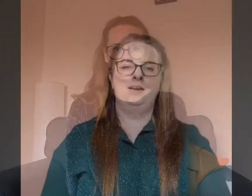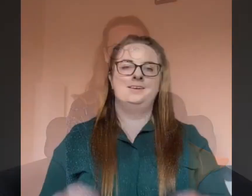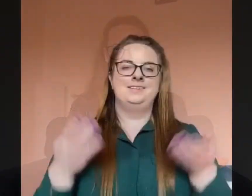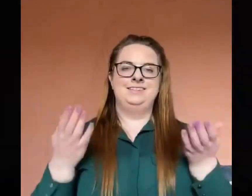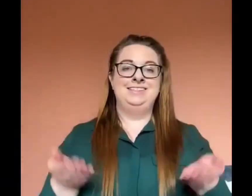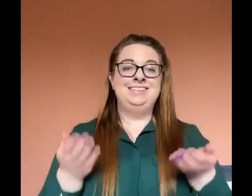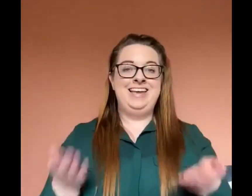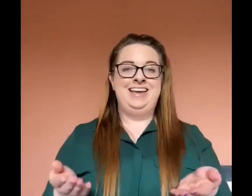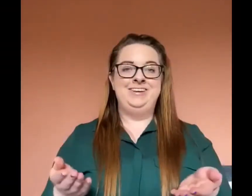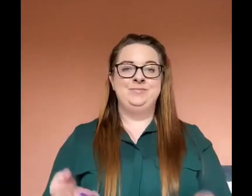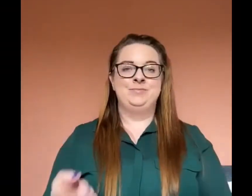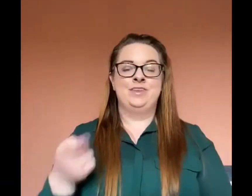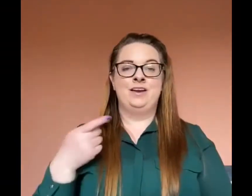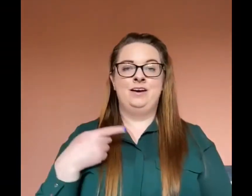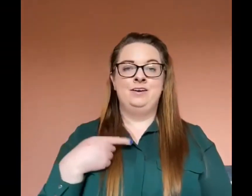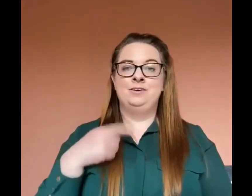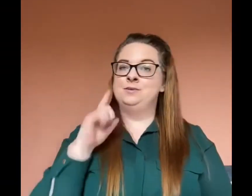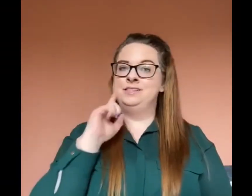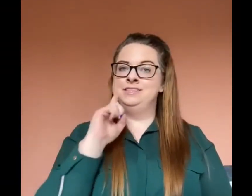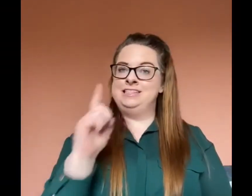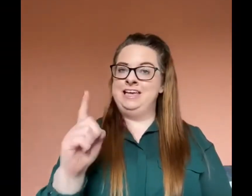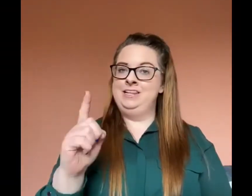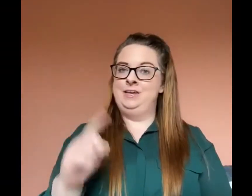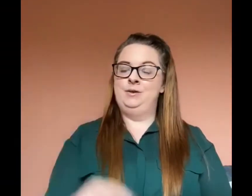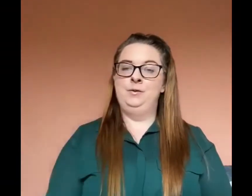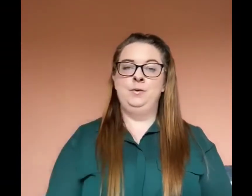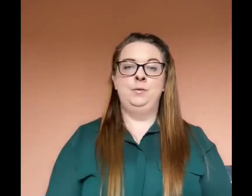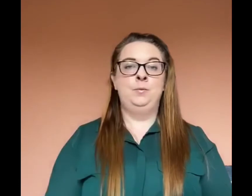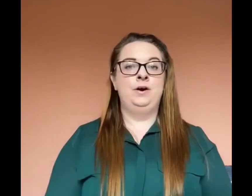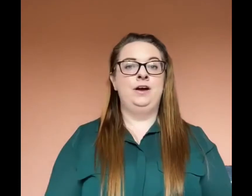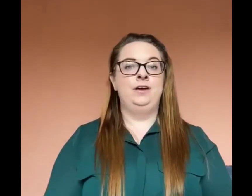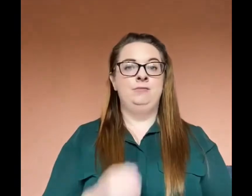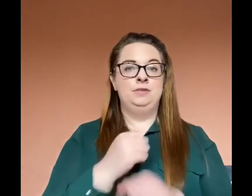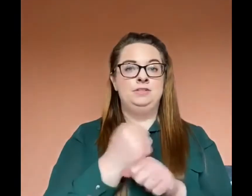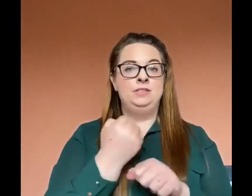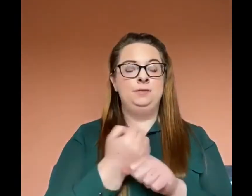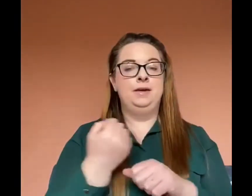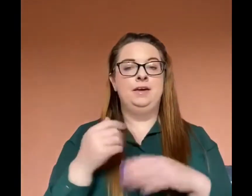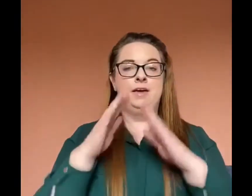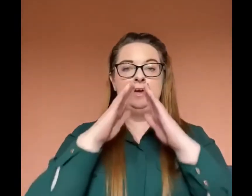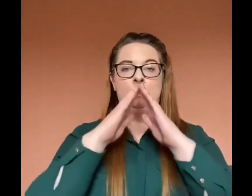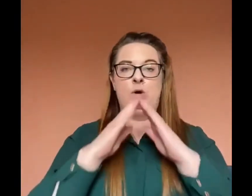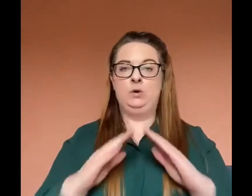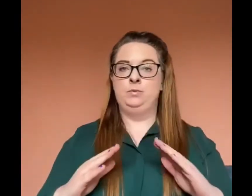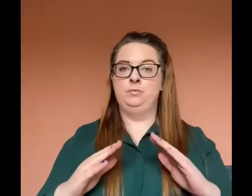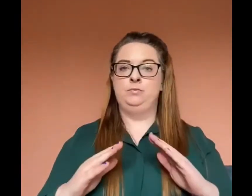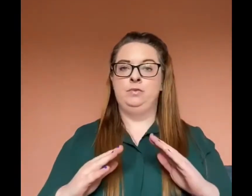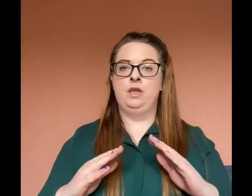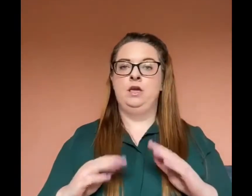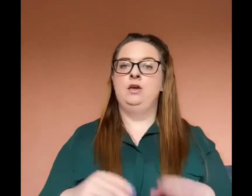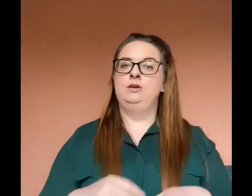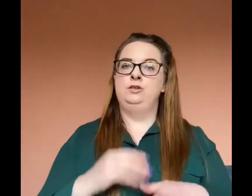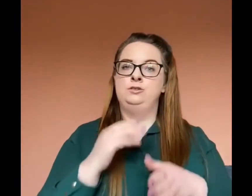Today I'm going to tell you what I've been doing at home using